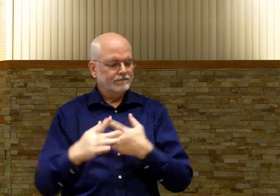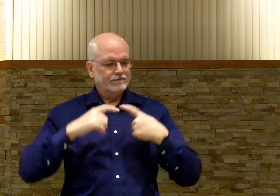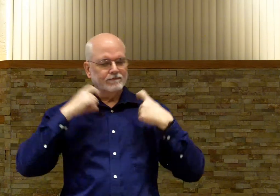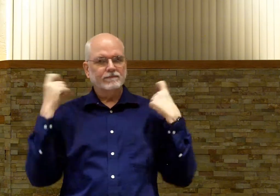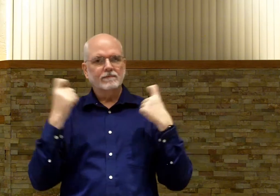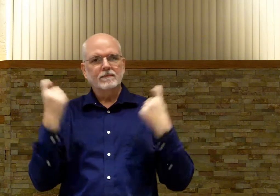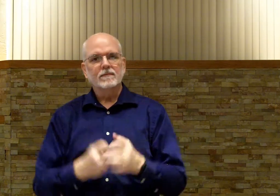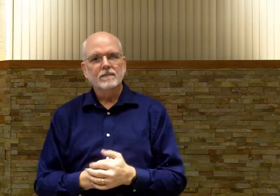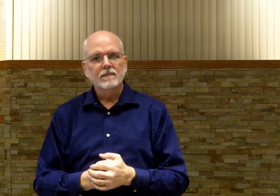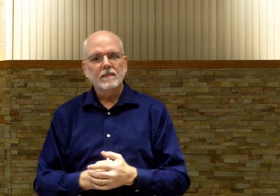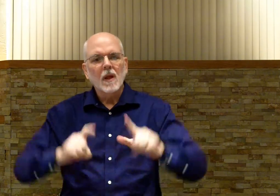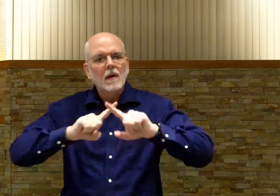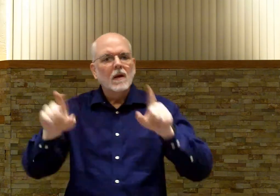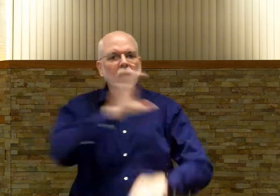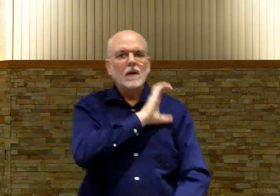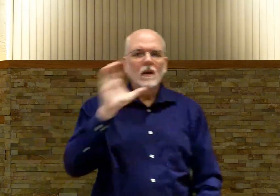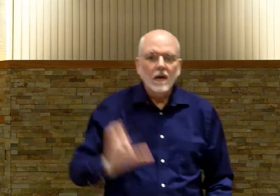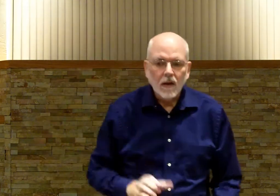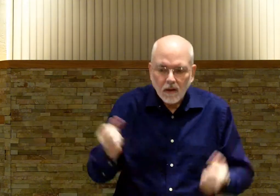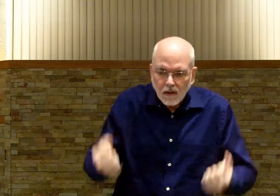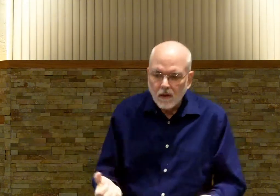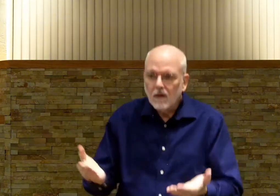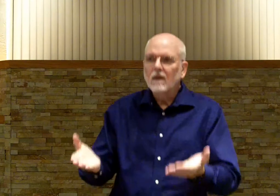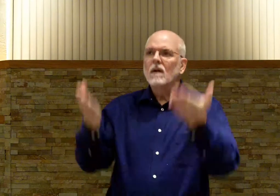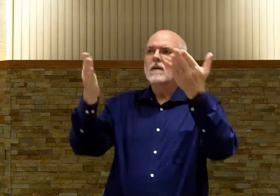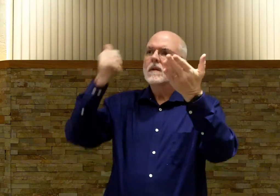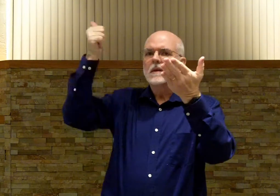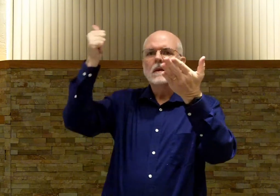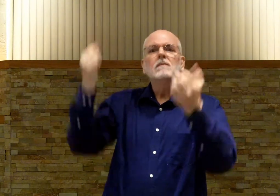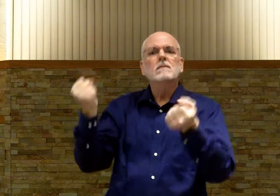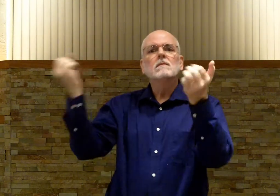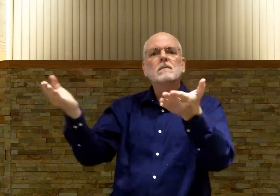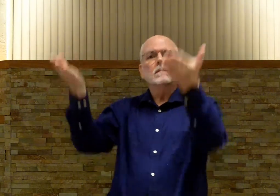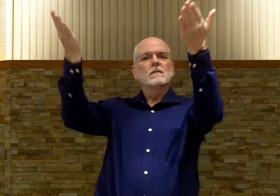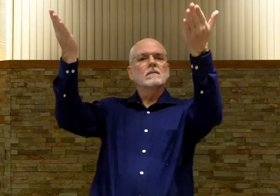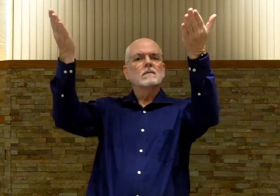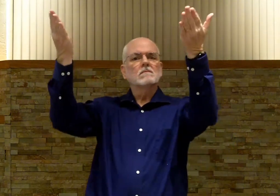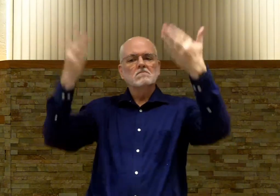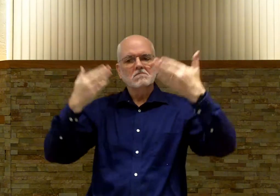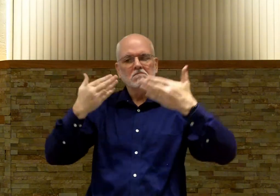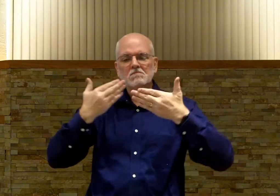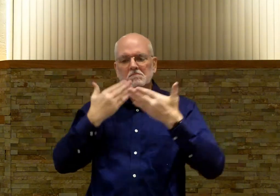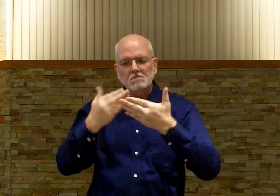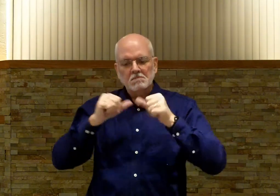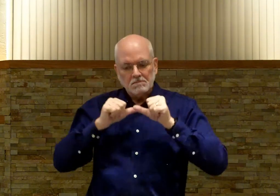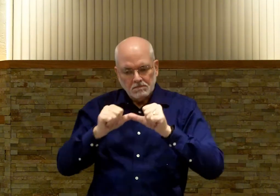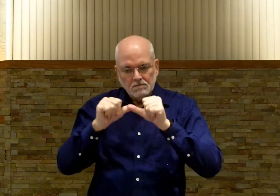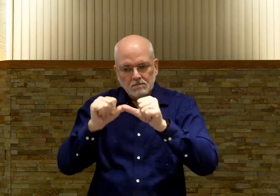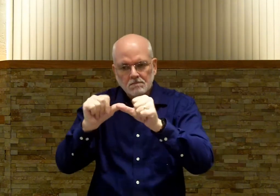as a sacrifice that is good forever. Now, he